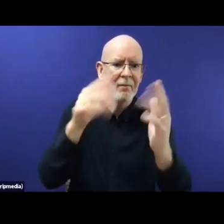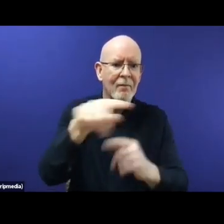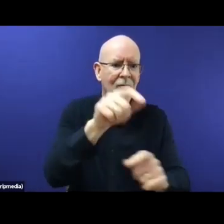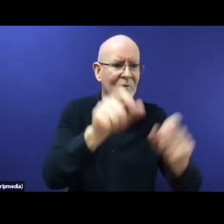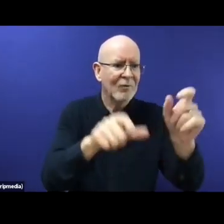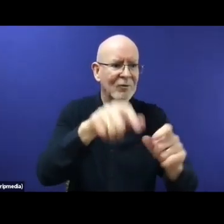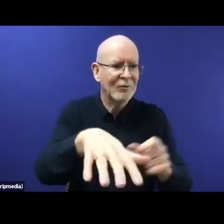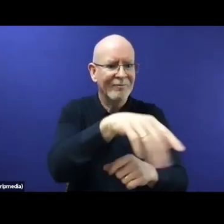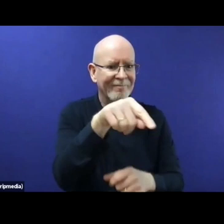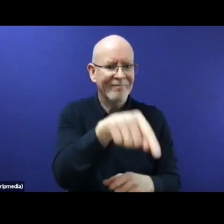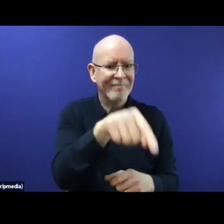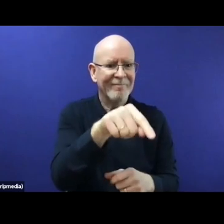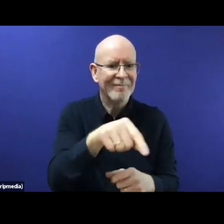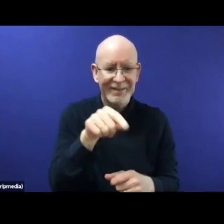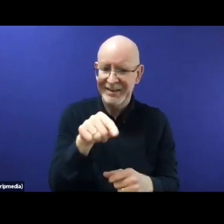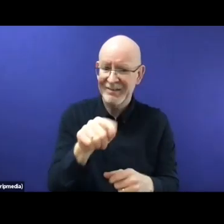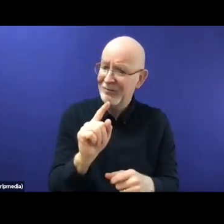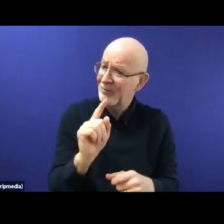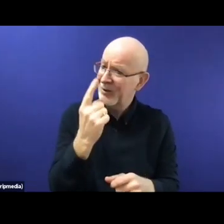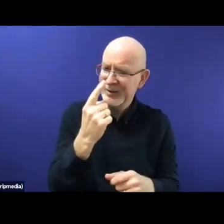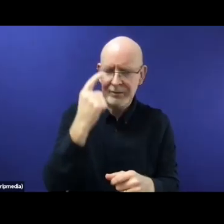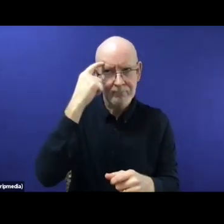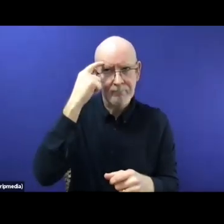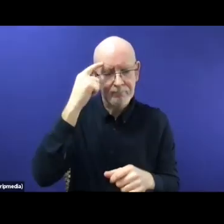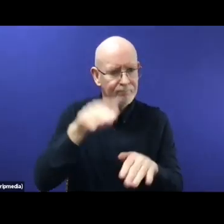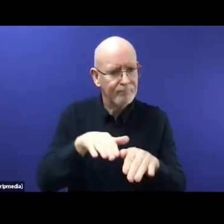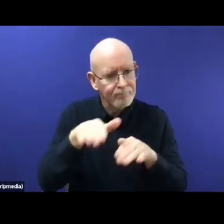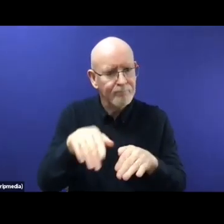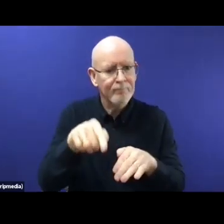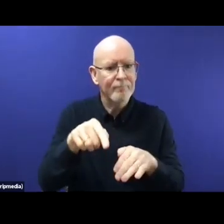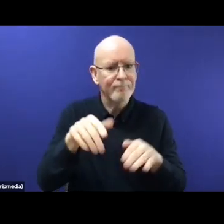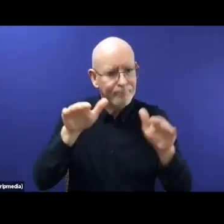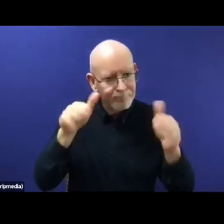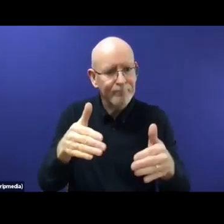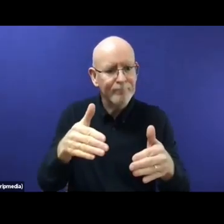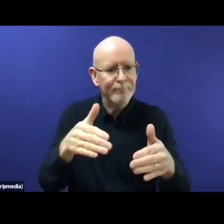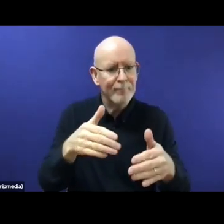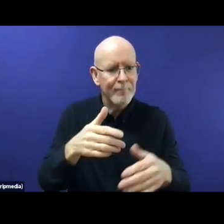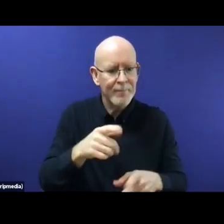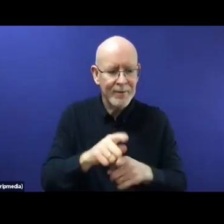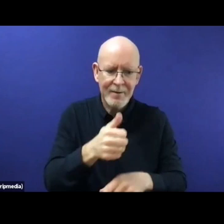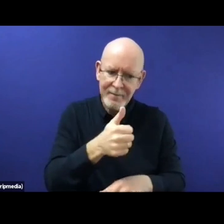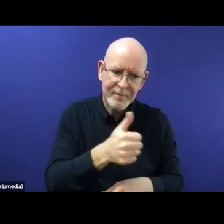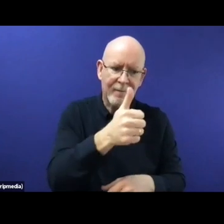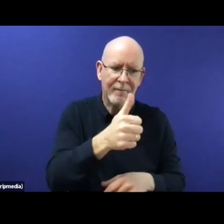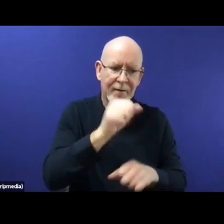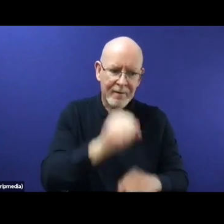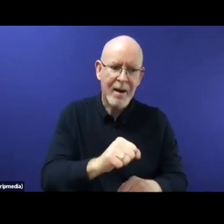these refugees, as well as, you know, a better cooperation between the different stakeholders.